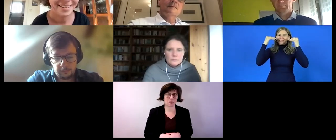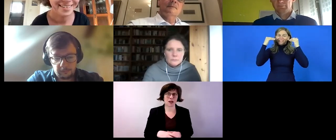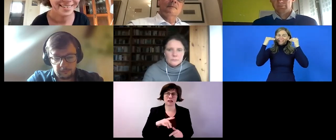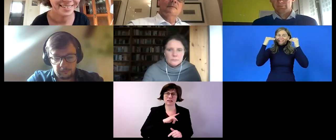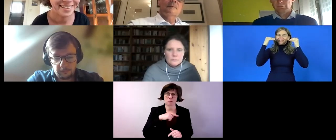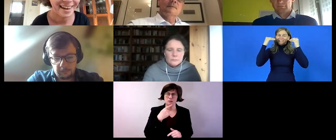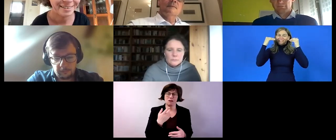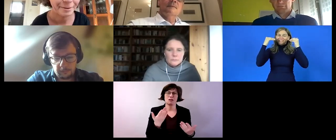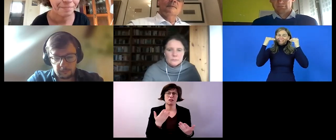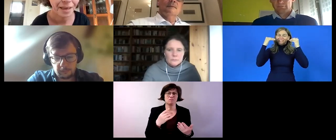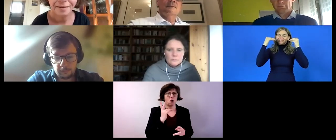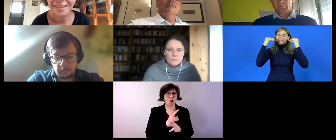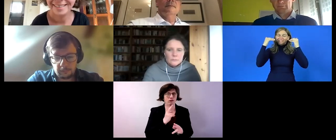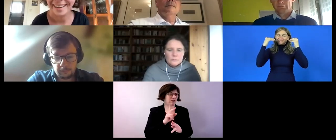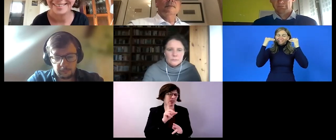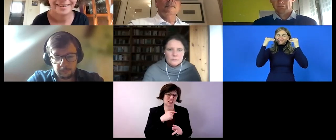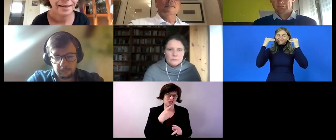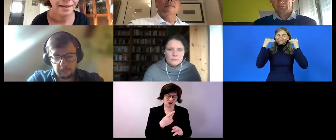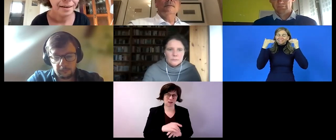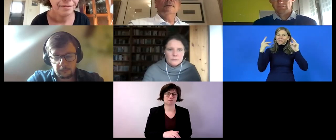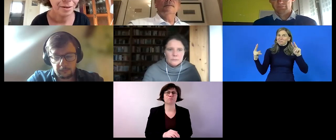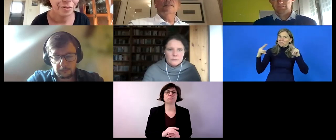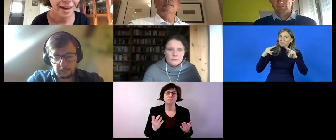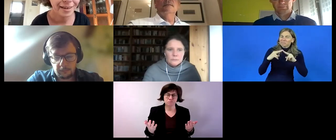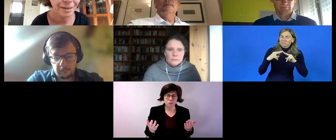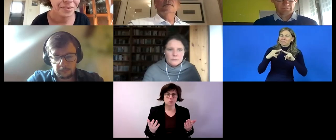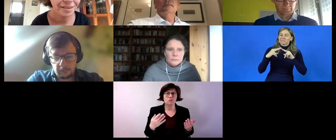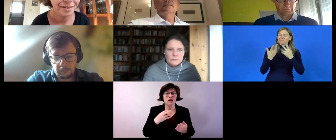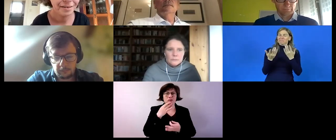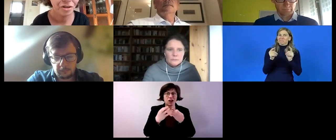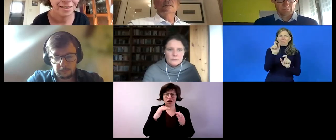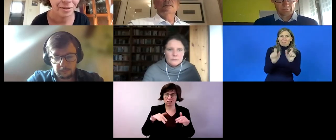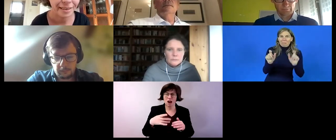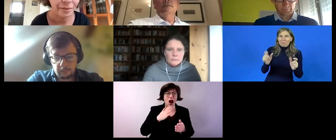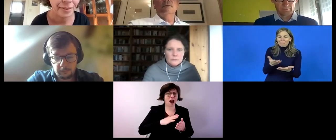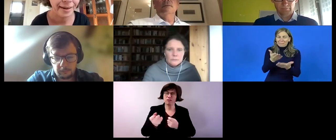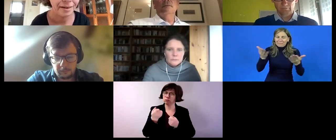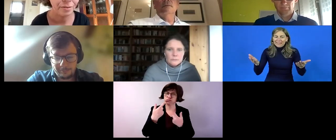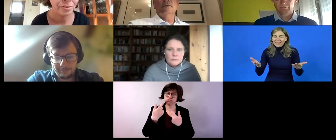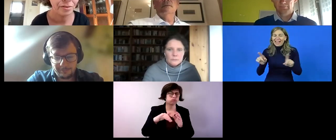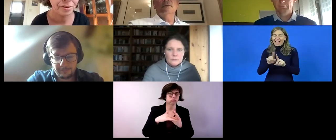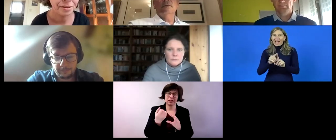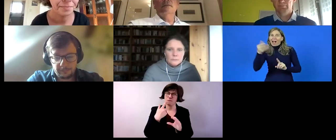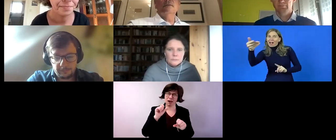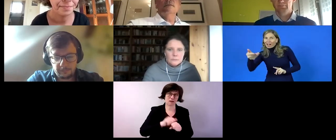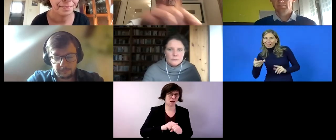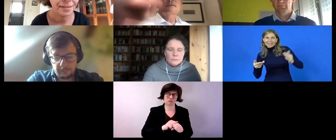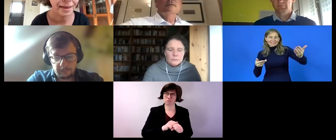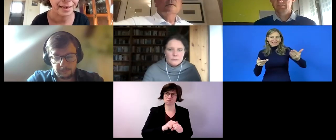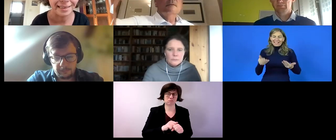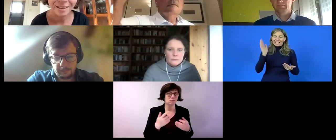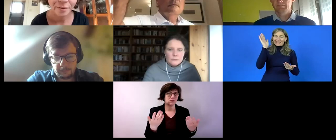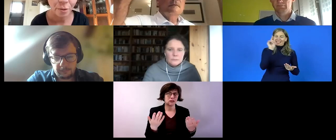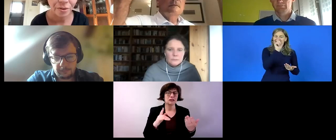um meet people and guest speakers uh in